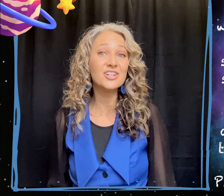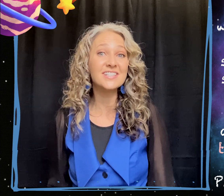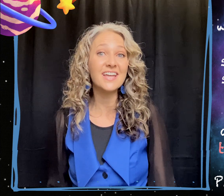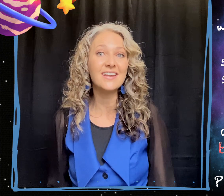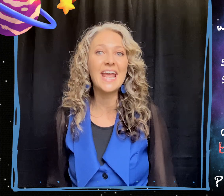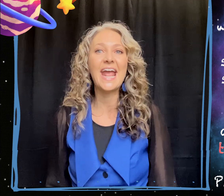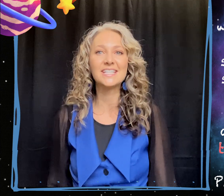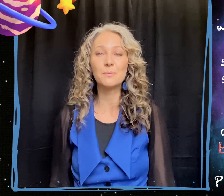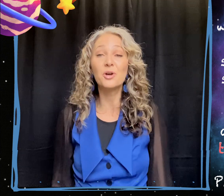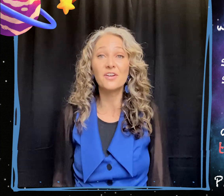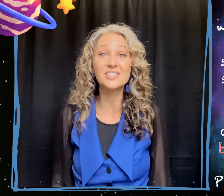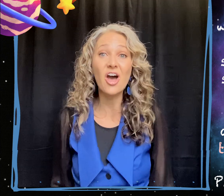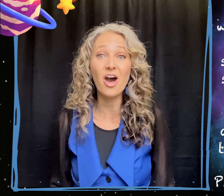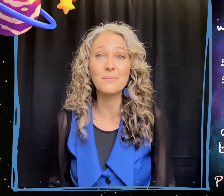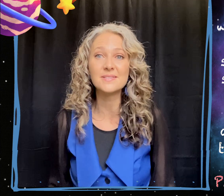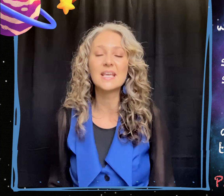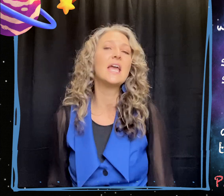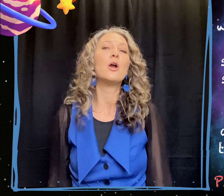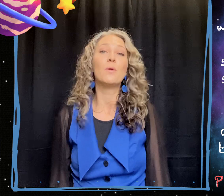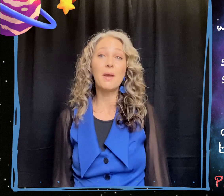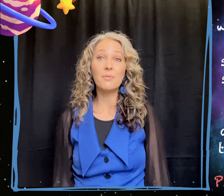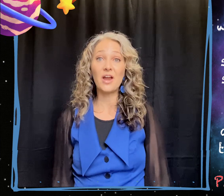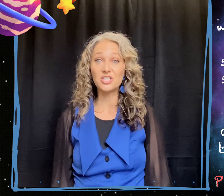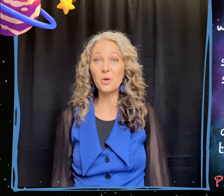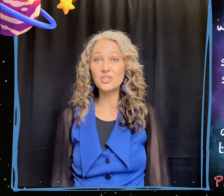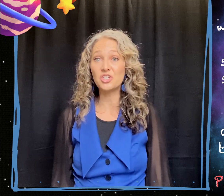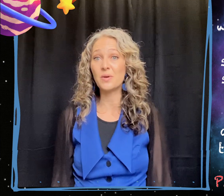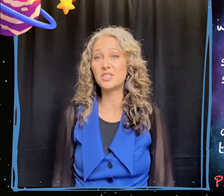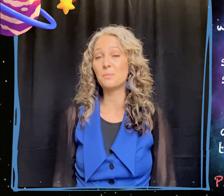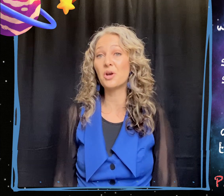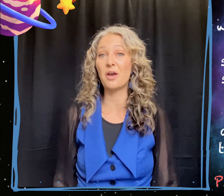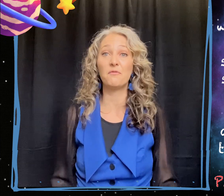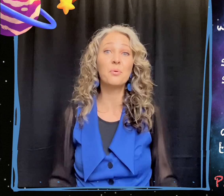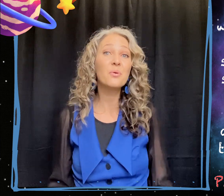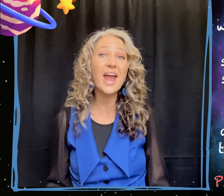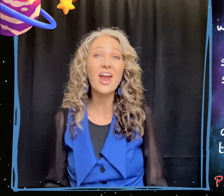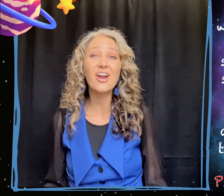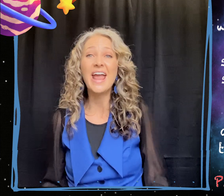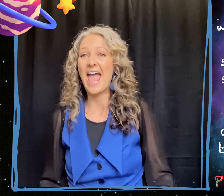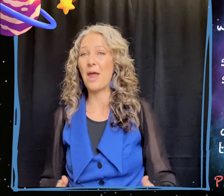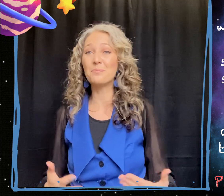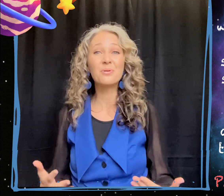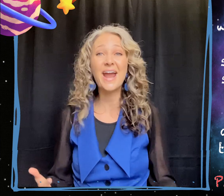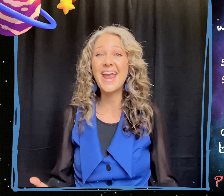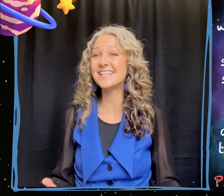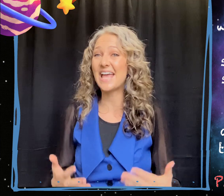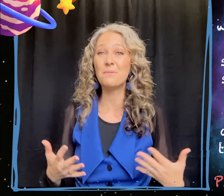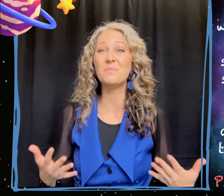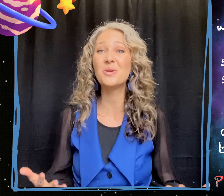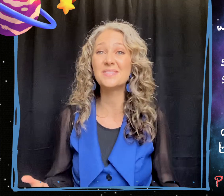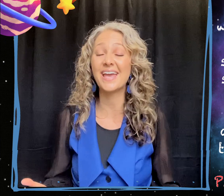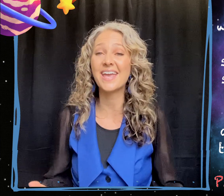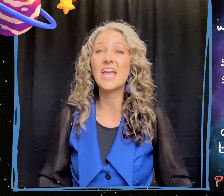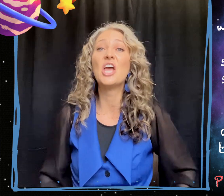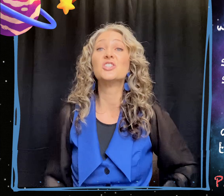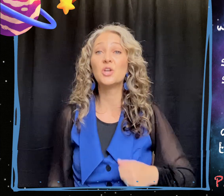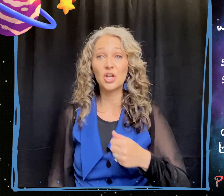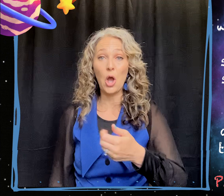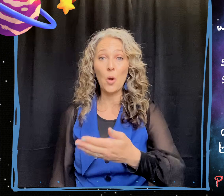verse in? It's the book of Psalms. Remember, I told you it's a book of prayer and praise and music. So you're going to